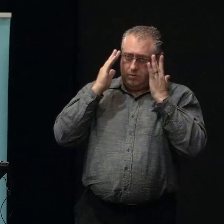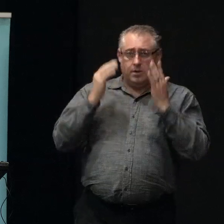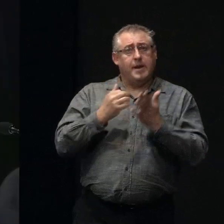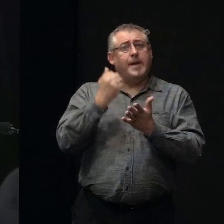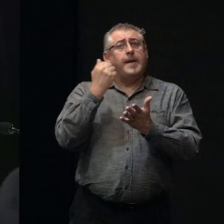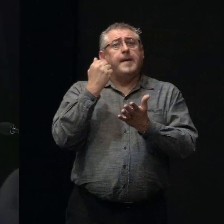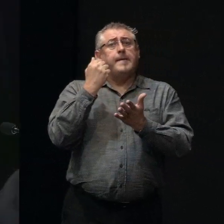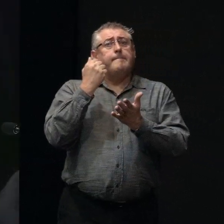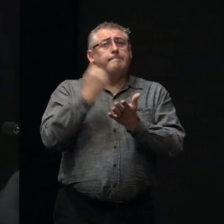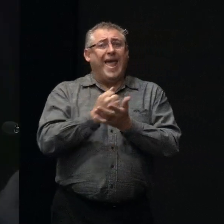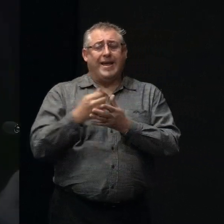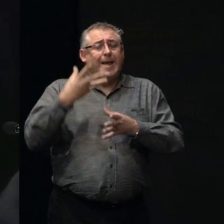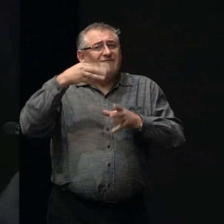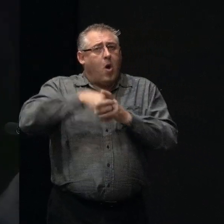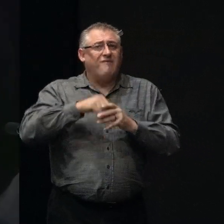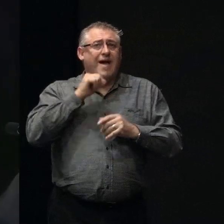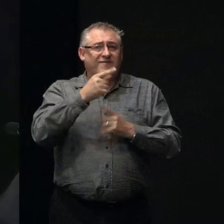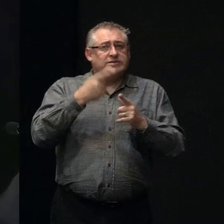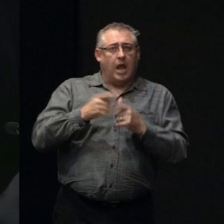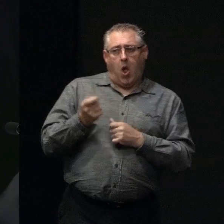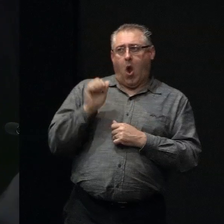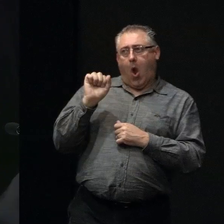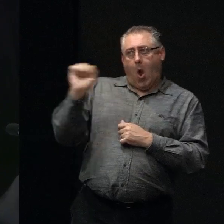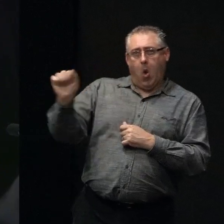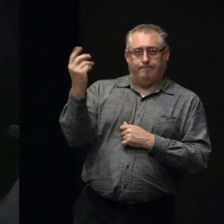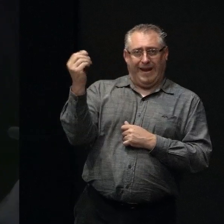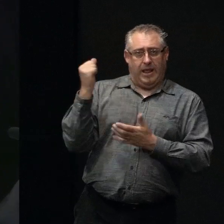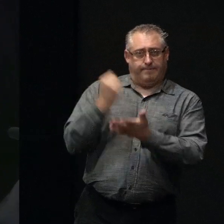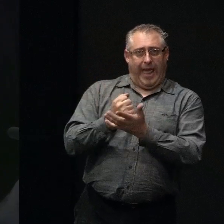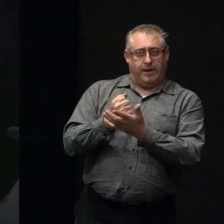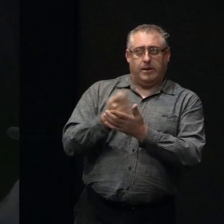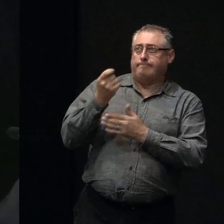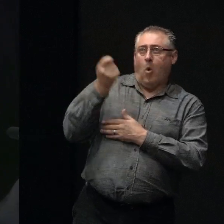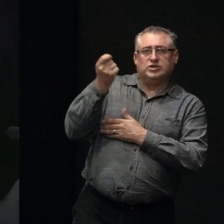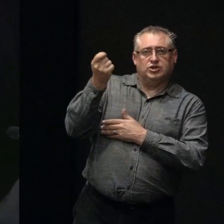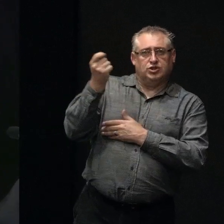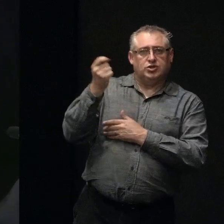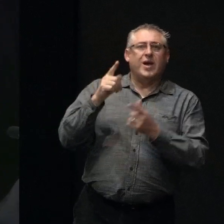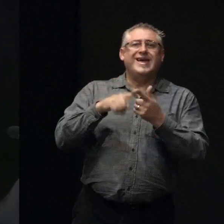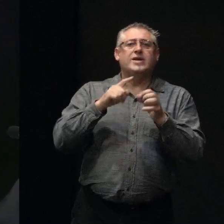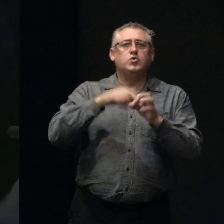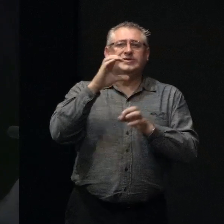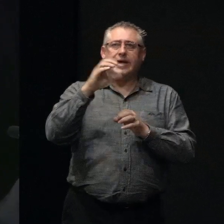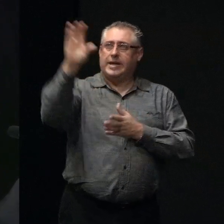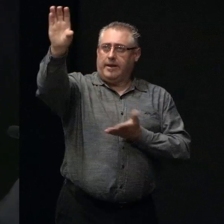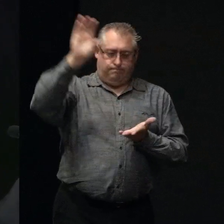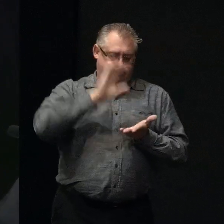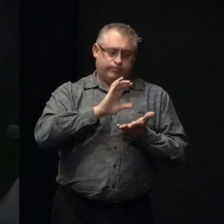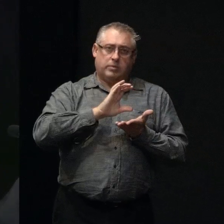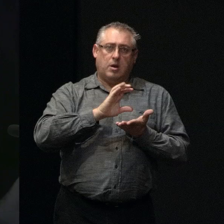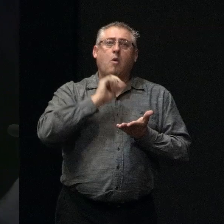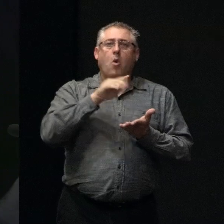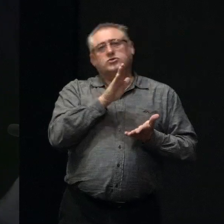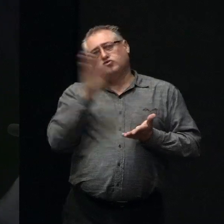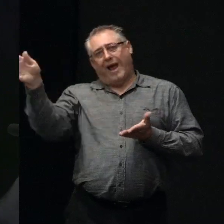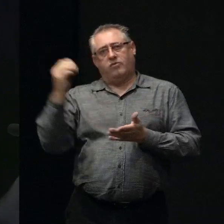when we have a financial interest in the property, so when we have a mortgage over your property. In terms of EQC settlements, so payouts, they'll be directed to